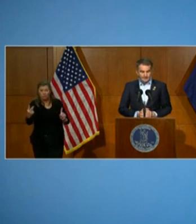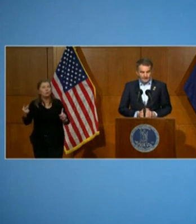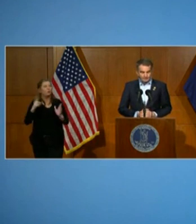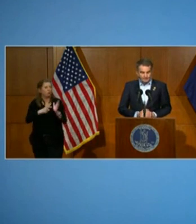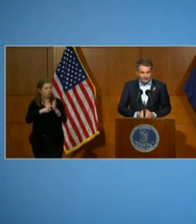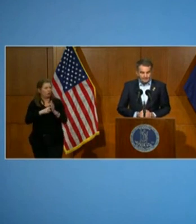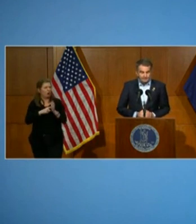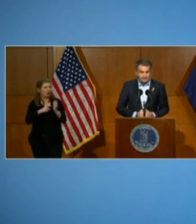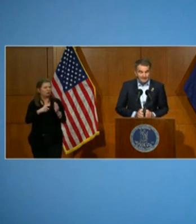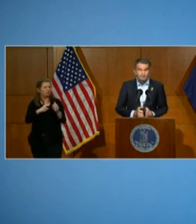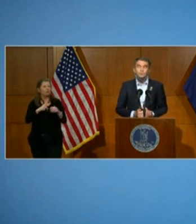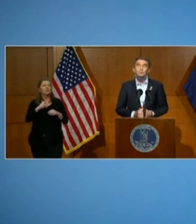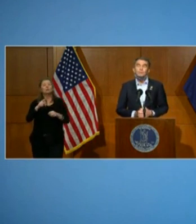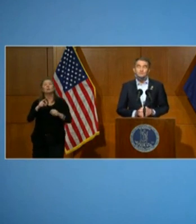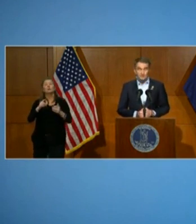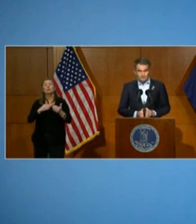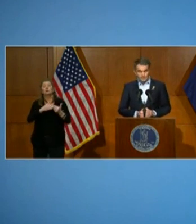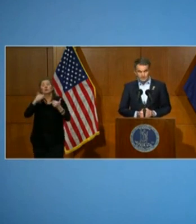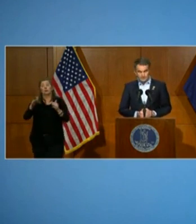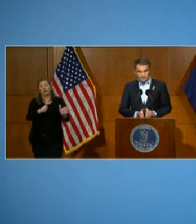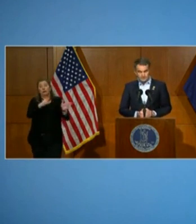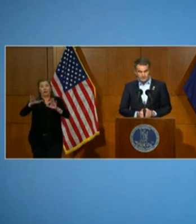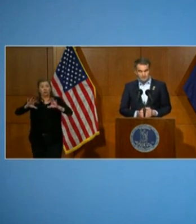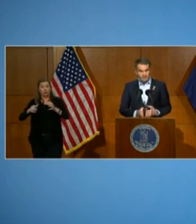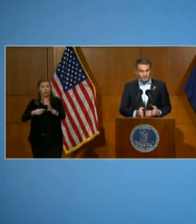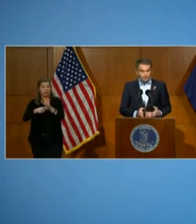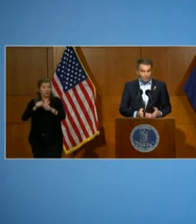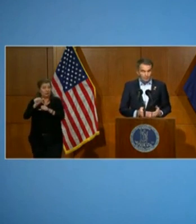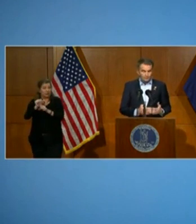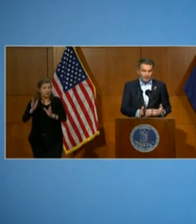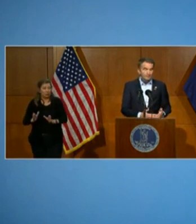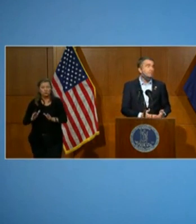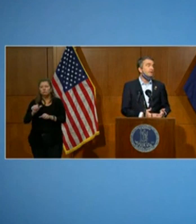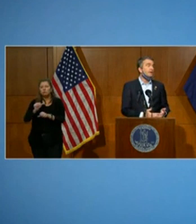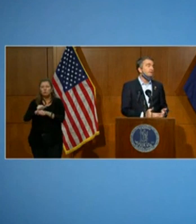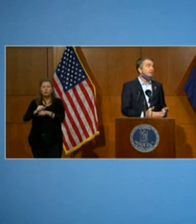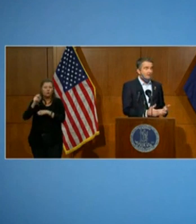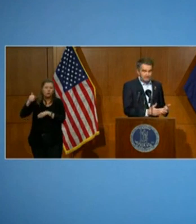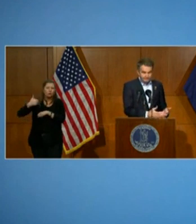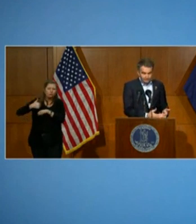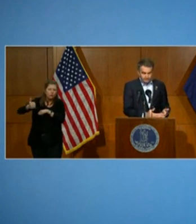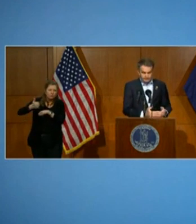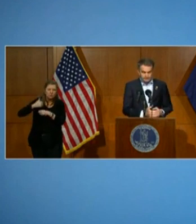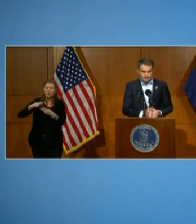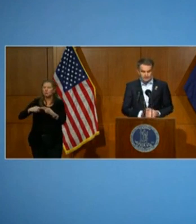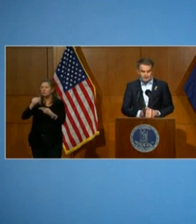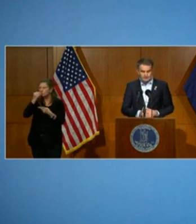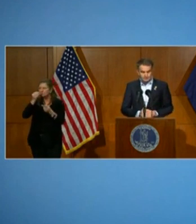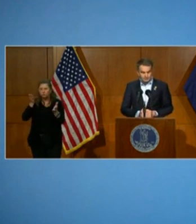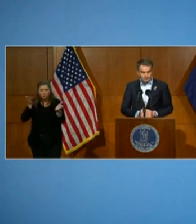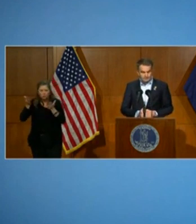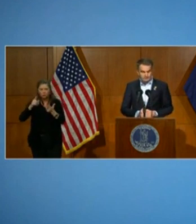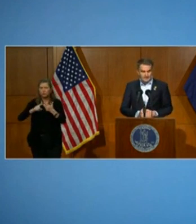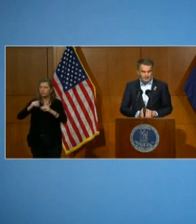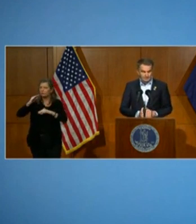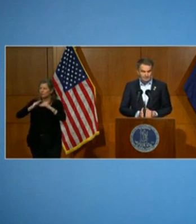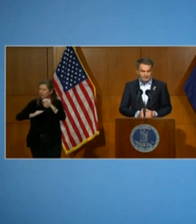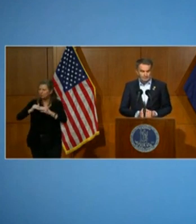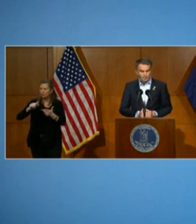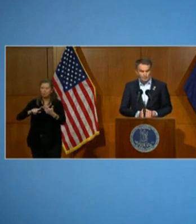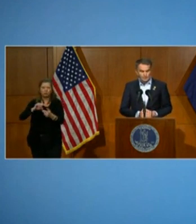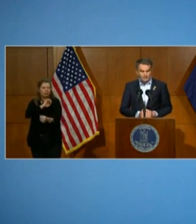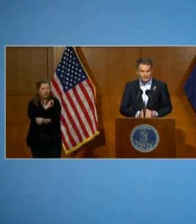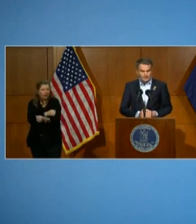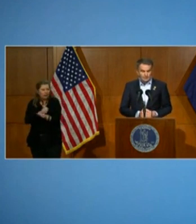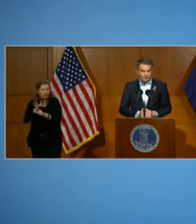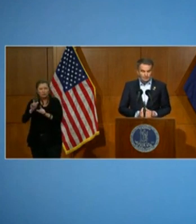Then after that is the next group of essential workers, people who work in transportation, food service, construction, energy,